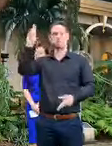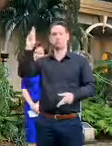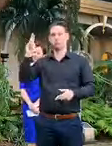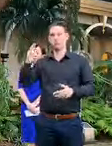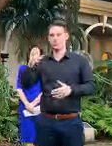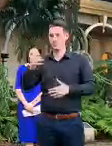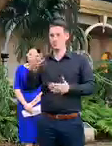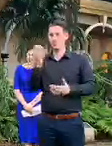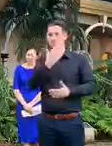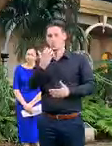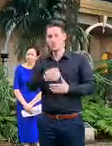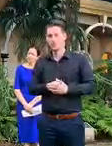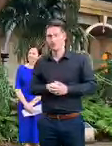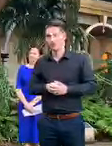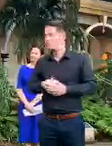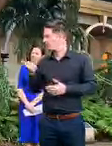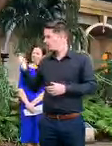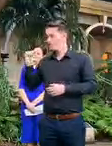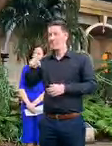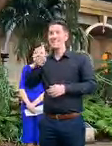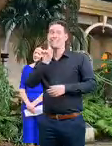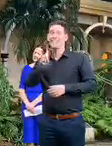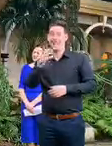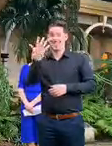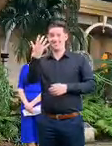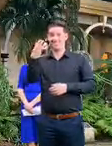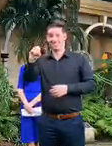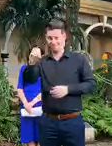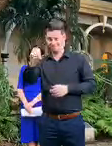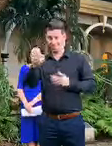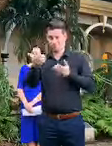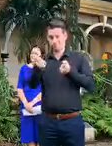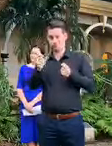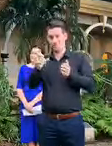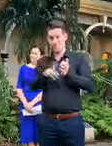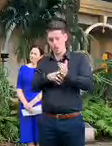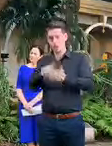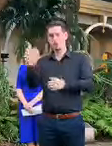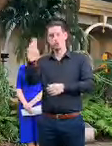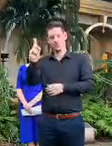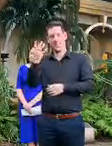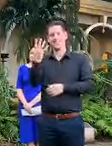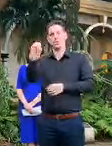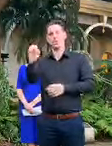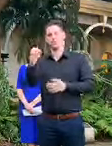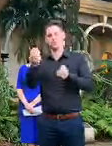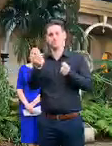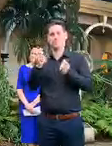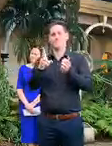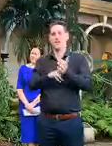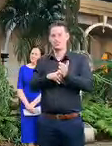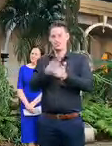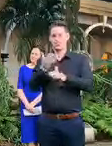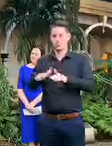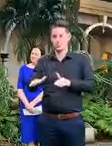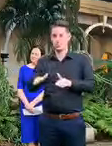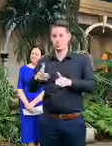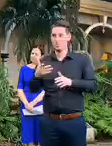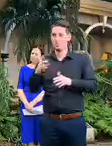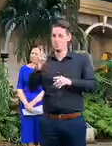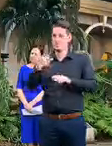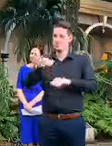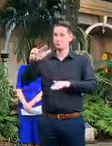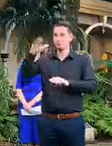it is yesterday we saw 50 new cases today we saw 40 new cases so we are seeing new